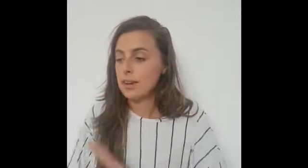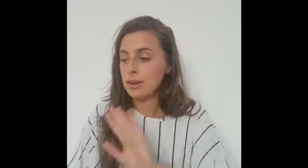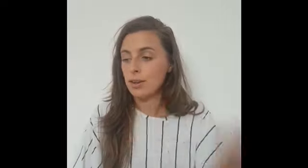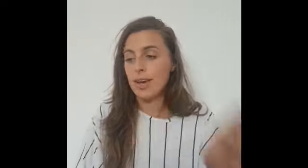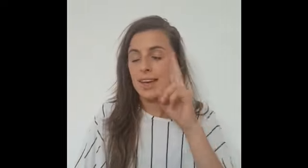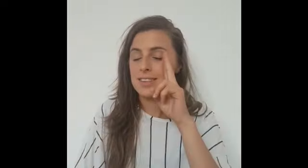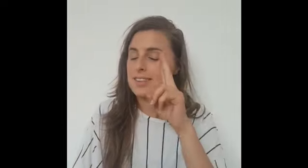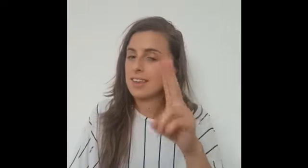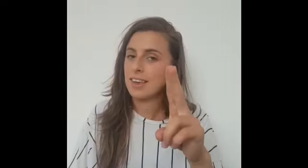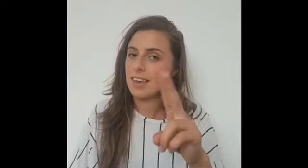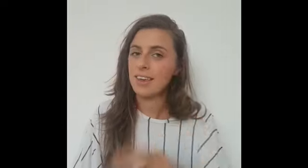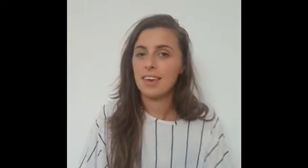dark and you can't see